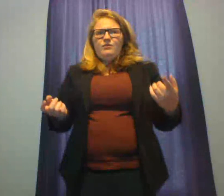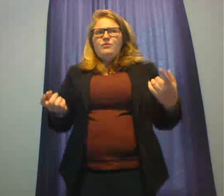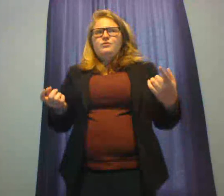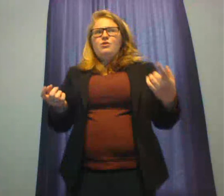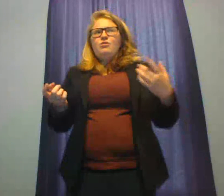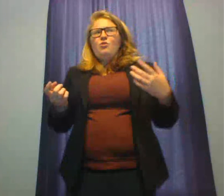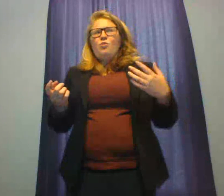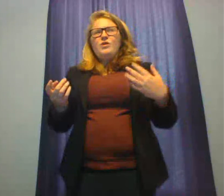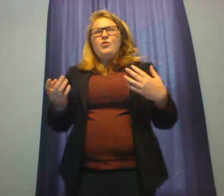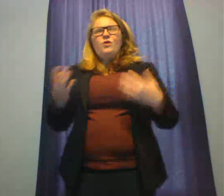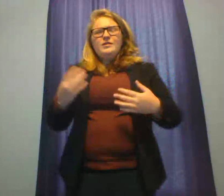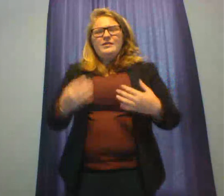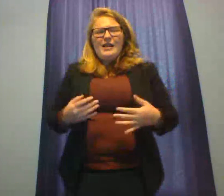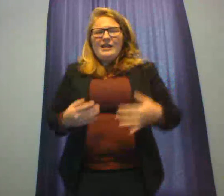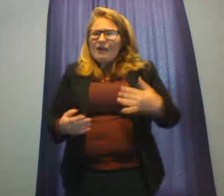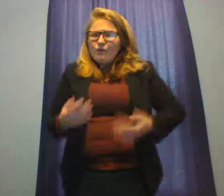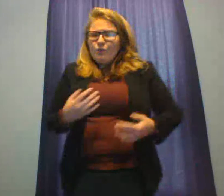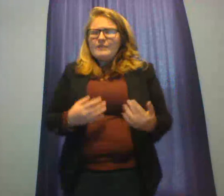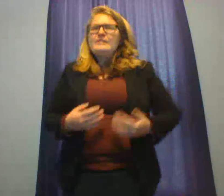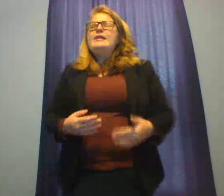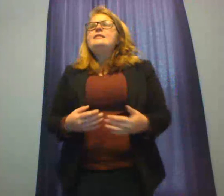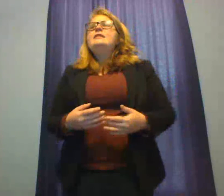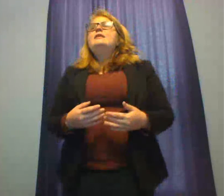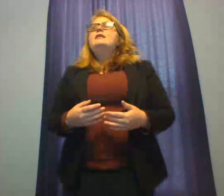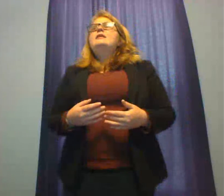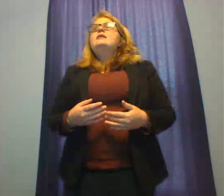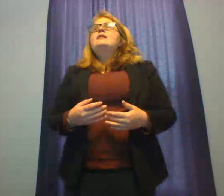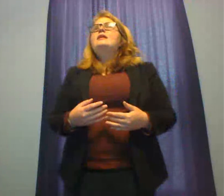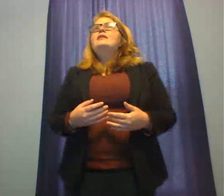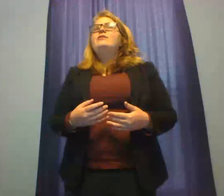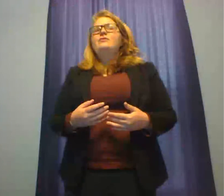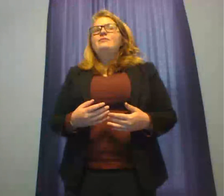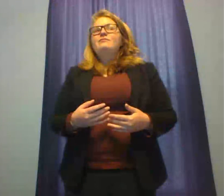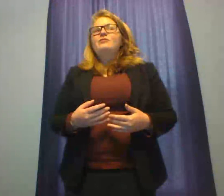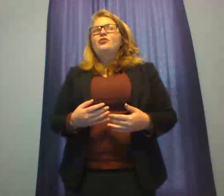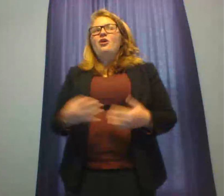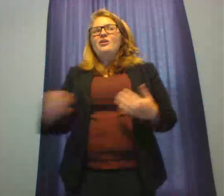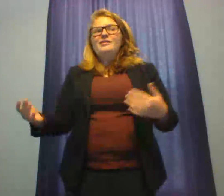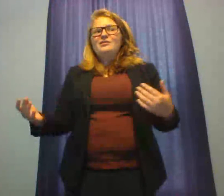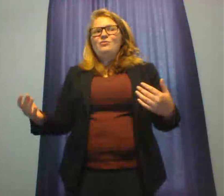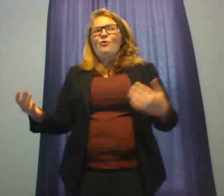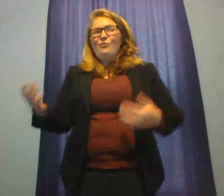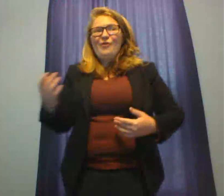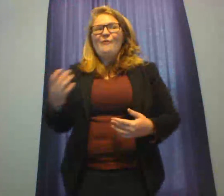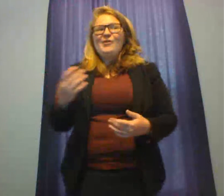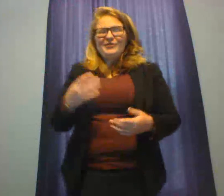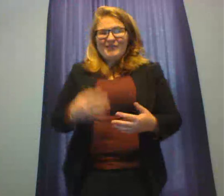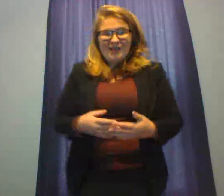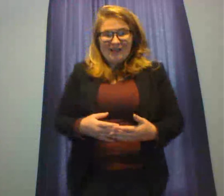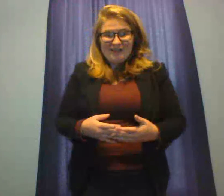you don't know what you want to say and how you want to say it, then your audience won't know what you're saying and